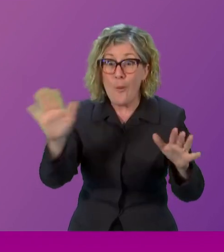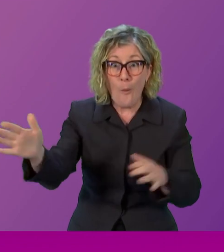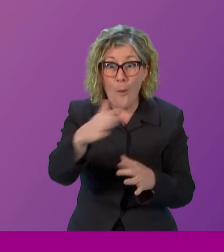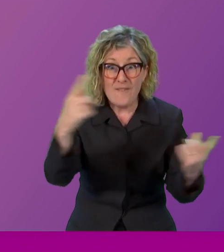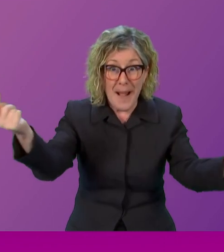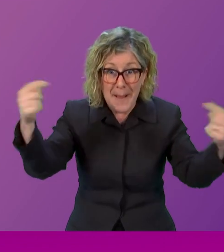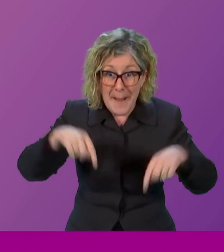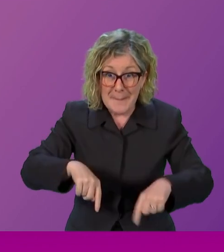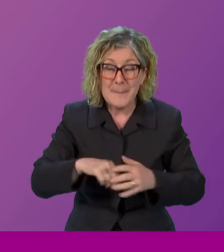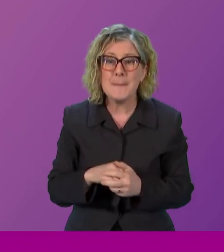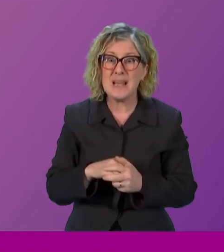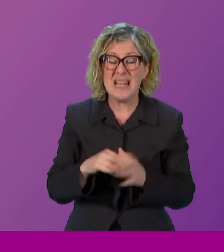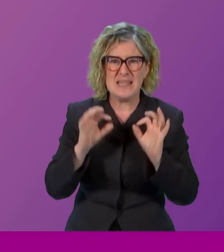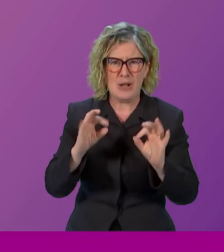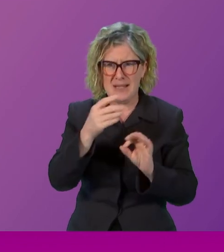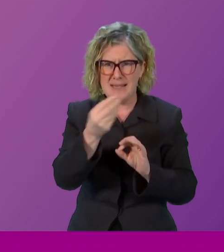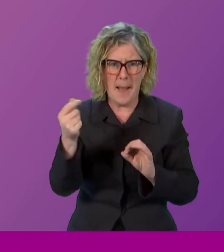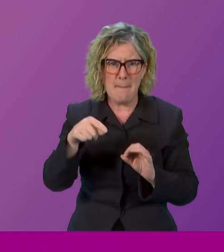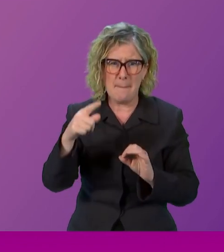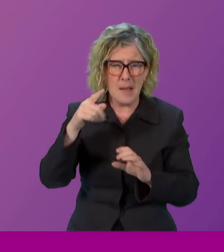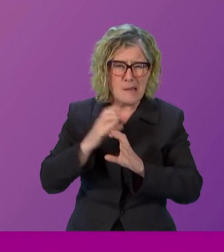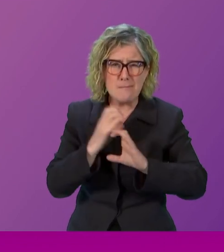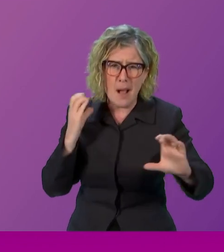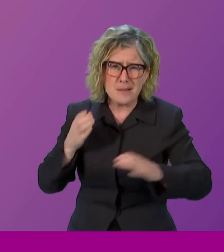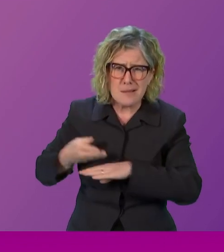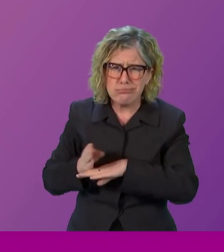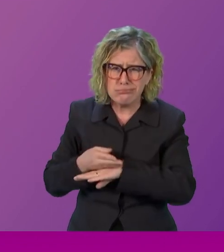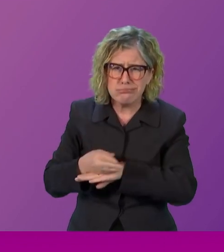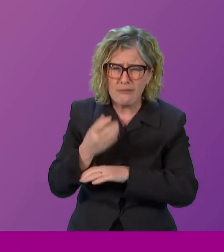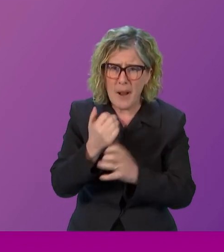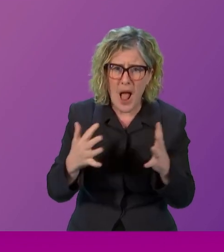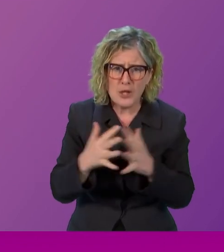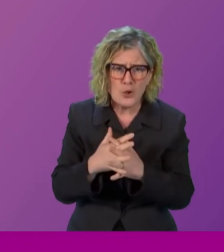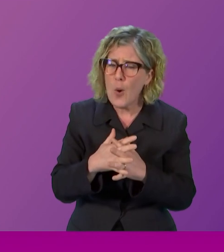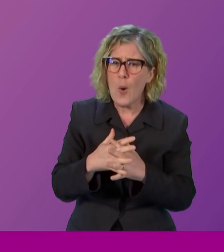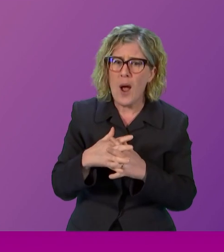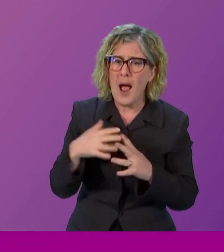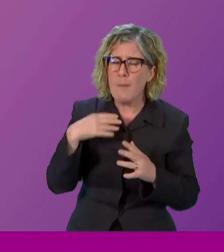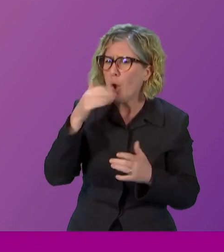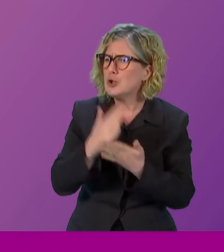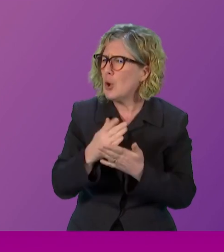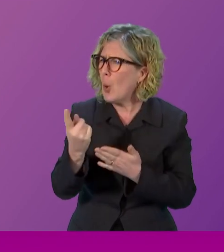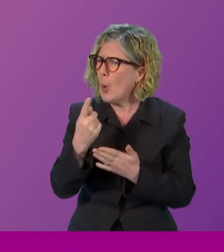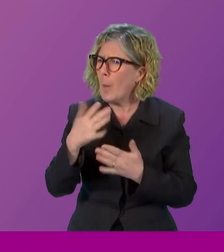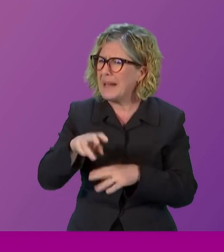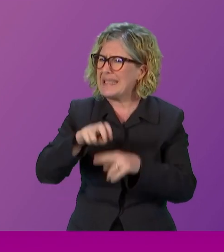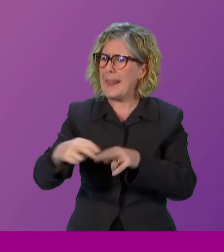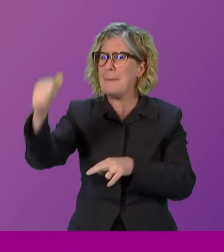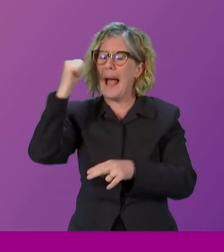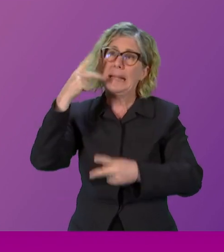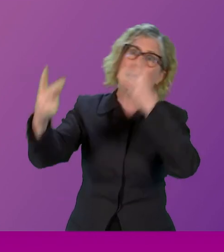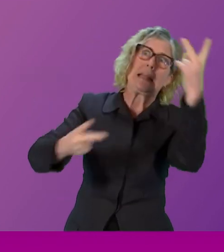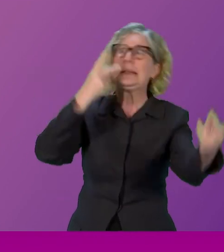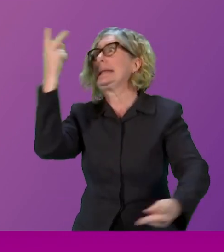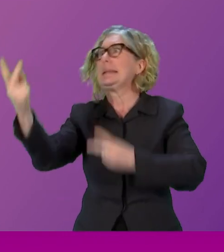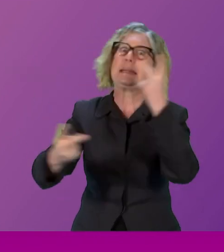those buses for Glasgow. I haven't found out who did the singing in the back or the front or what yet, but I'll make that effort over the break.